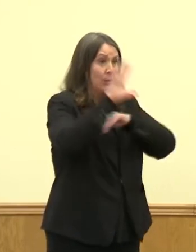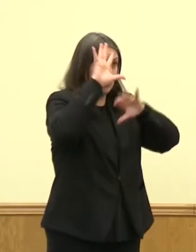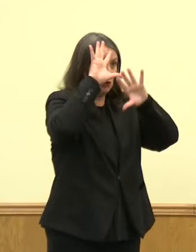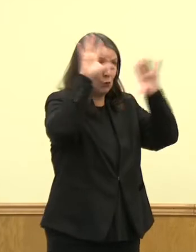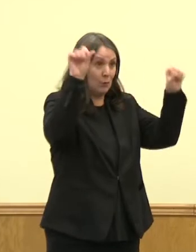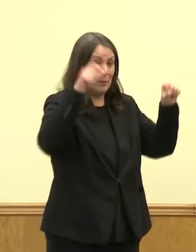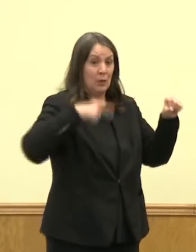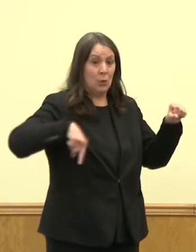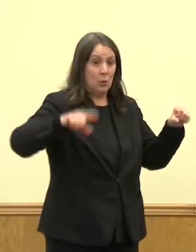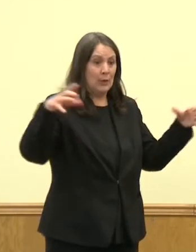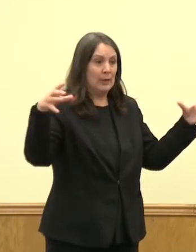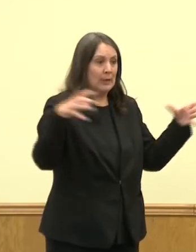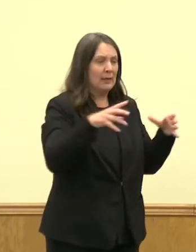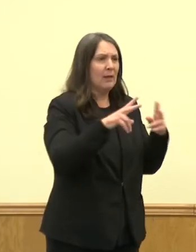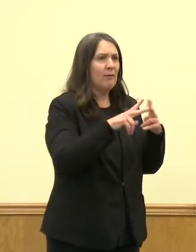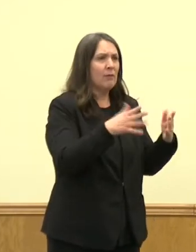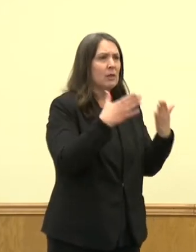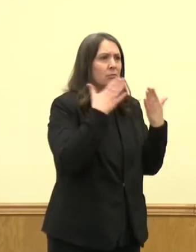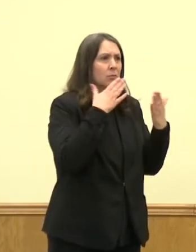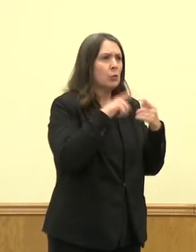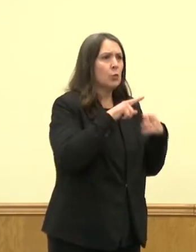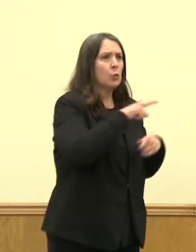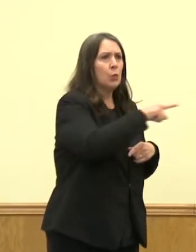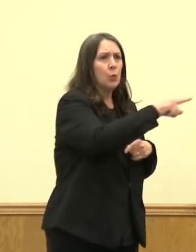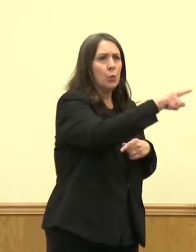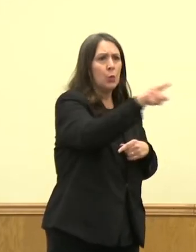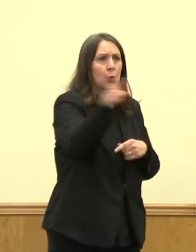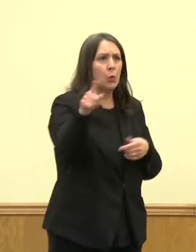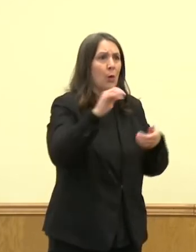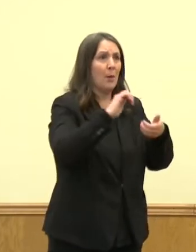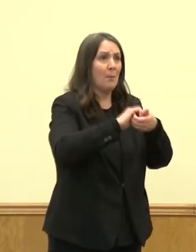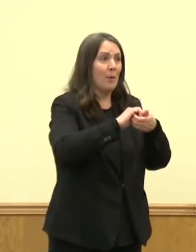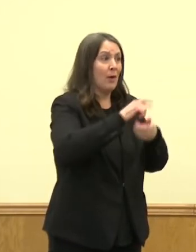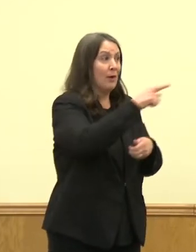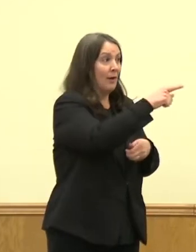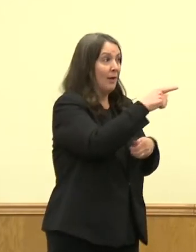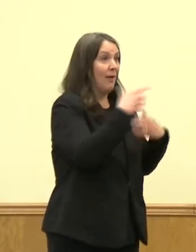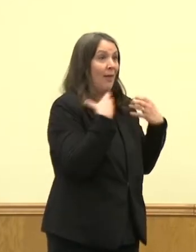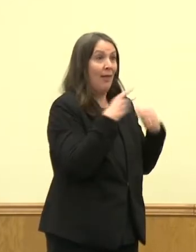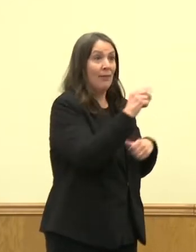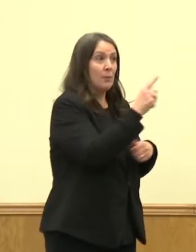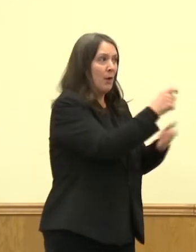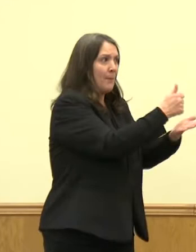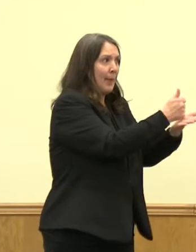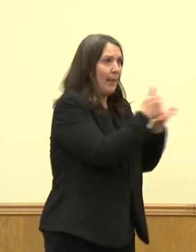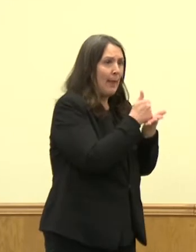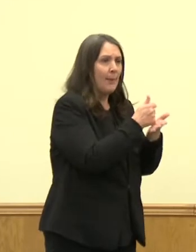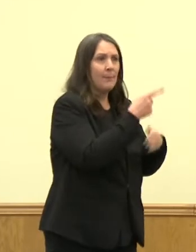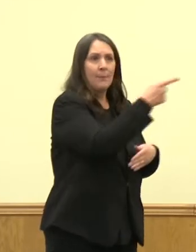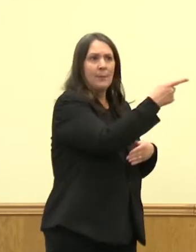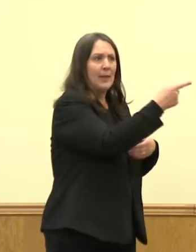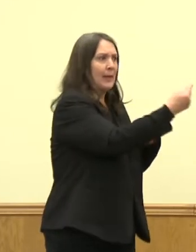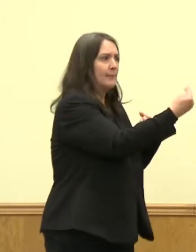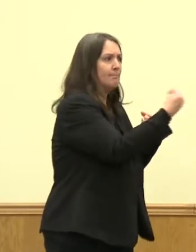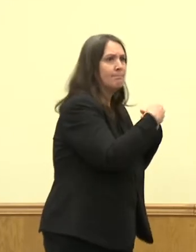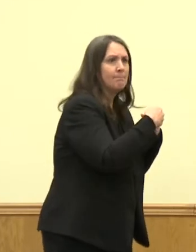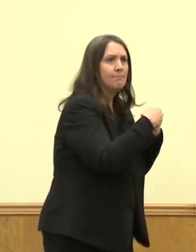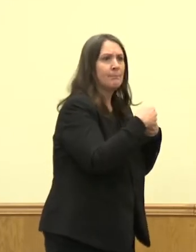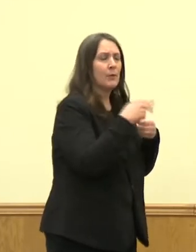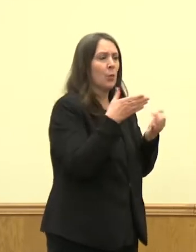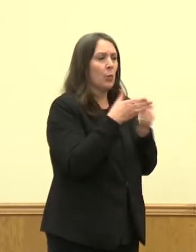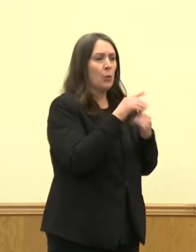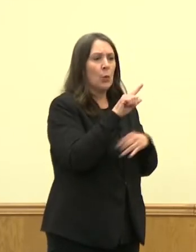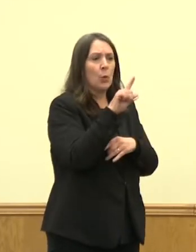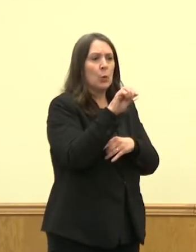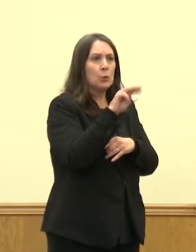so grateful to our partners at the Peoria City County Health Department, because they are always willing to jump on that Zoom call and to